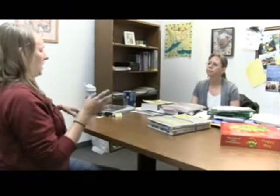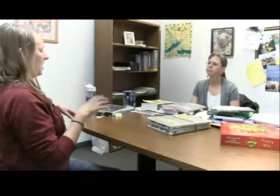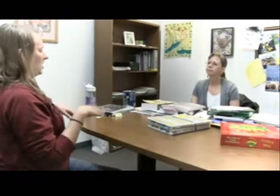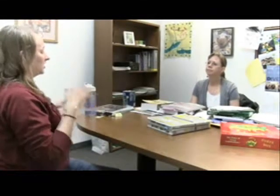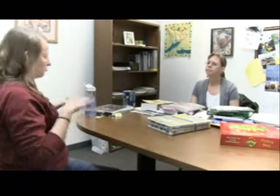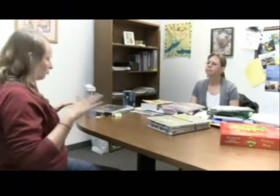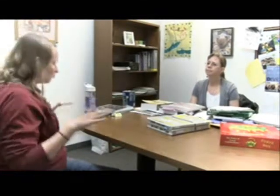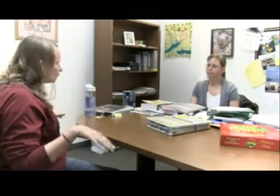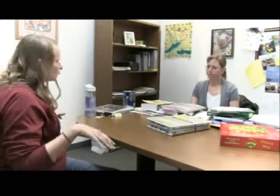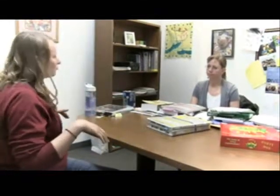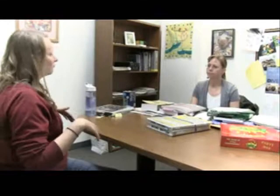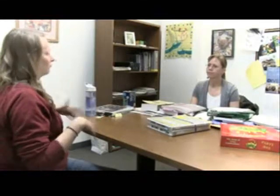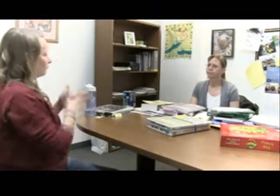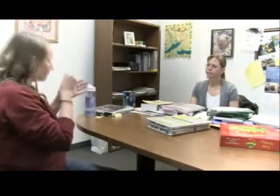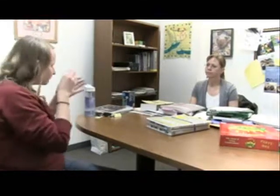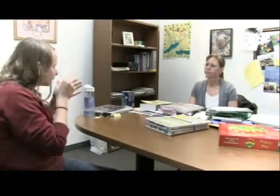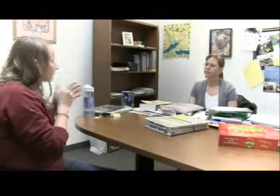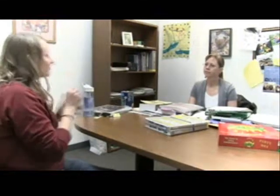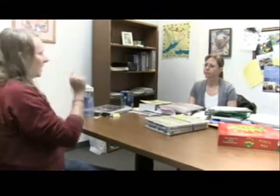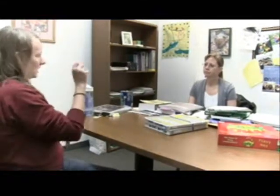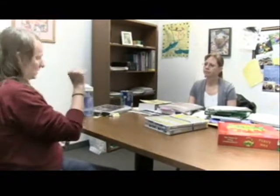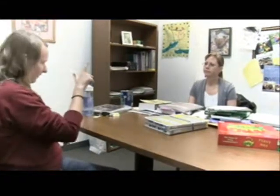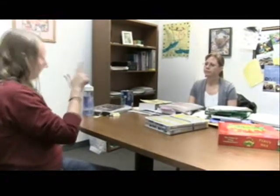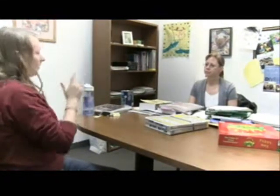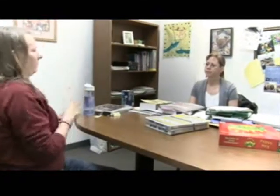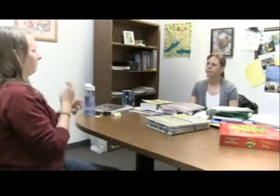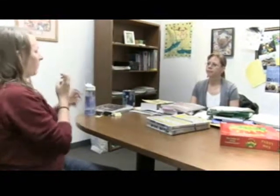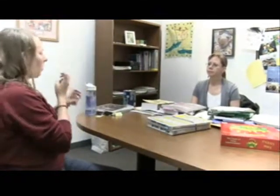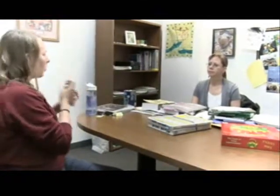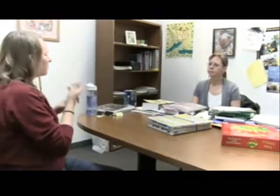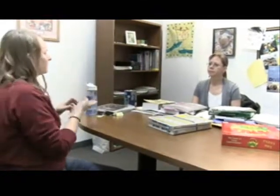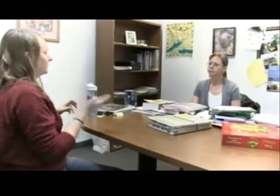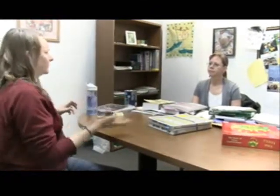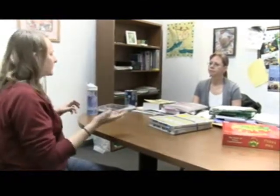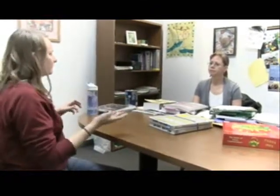What is the most difficult part for a child learning sign language and its usage?